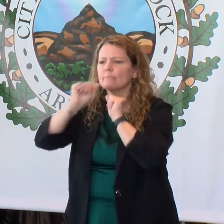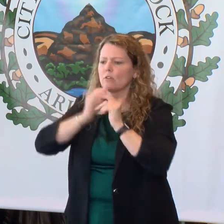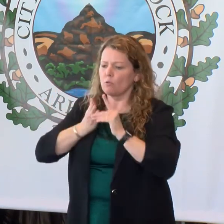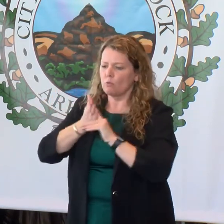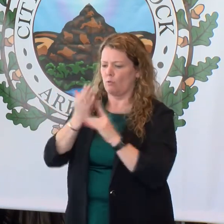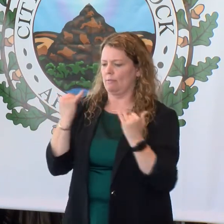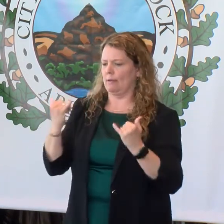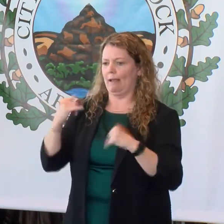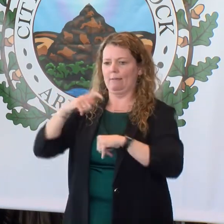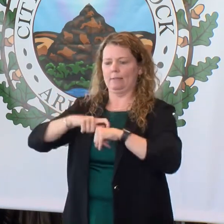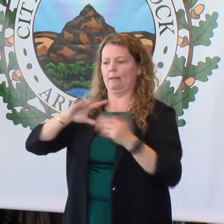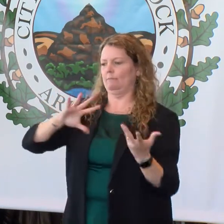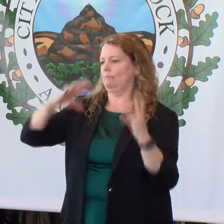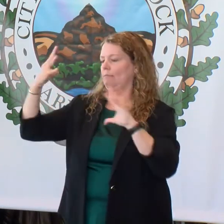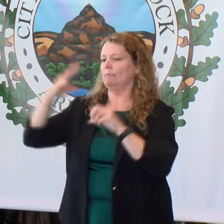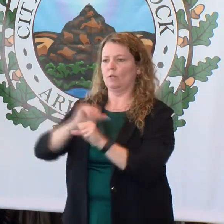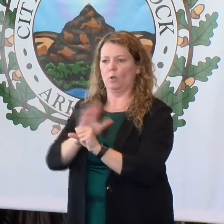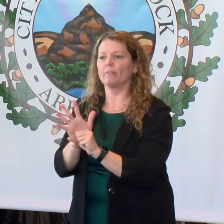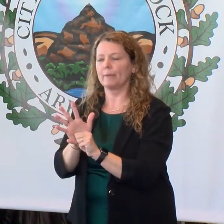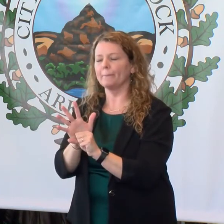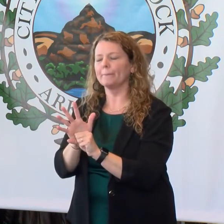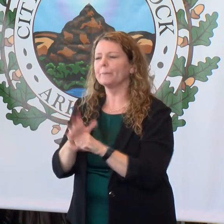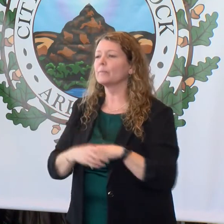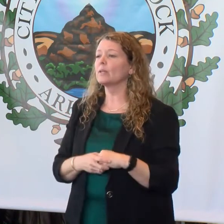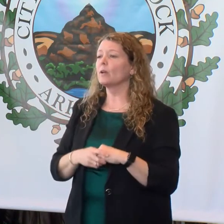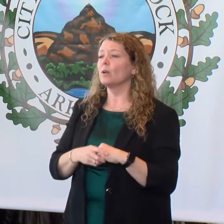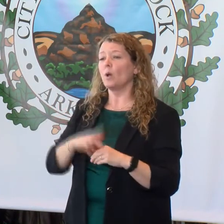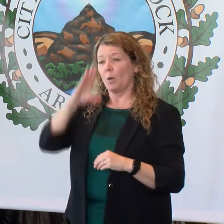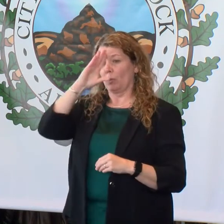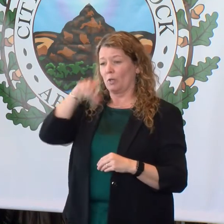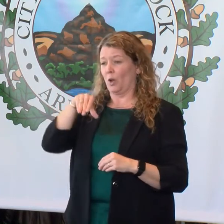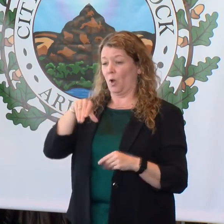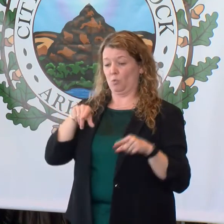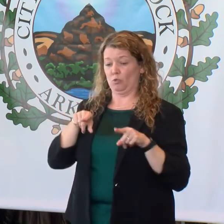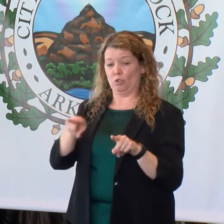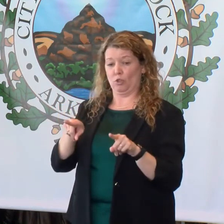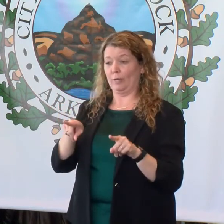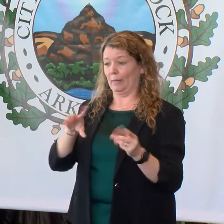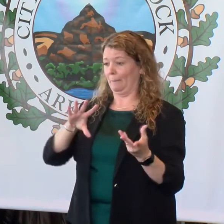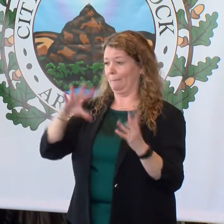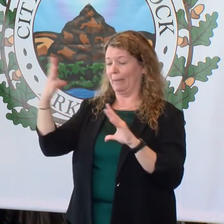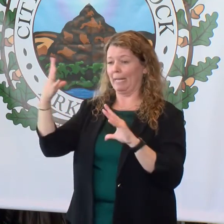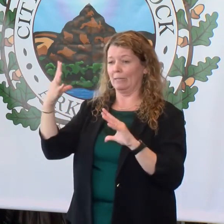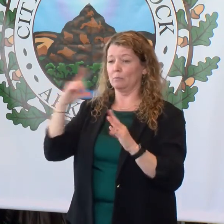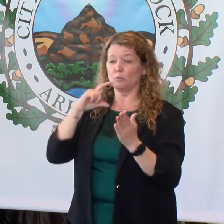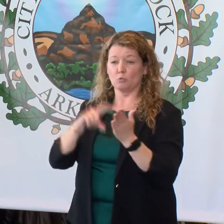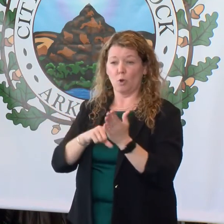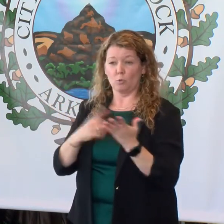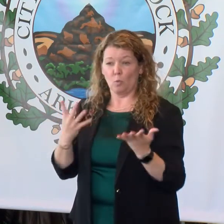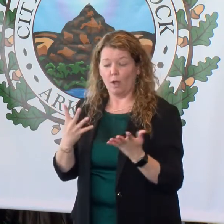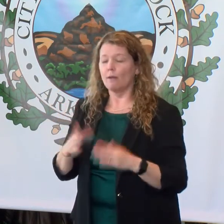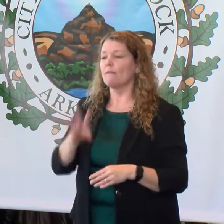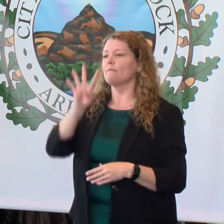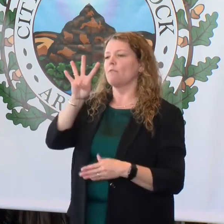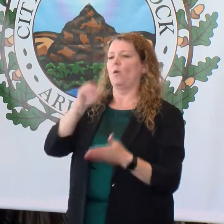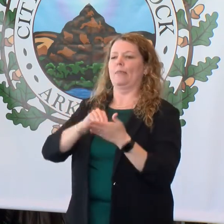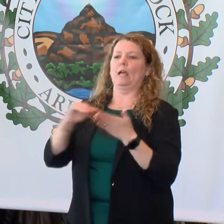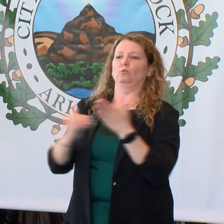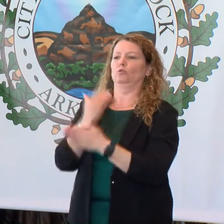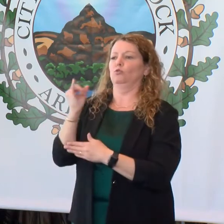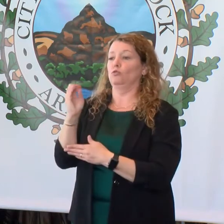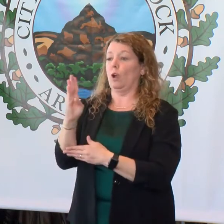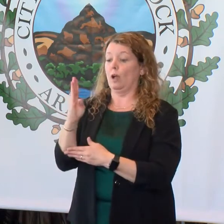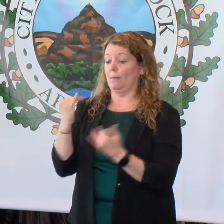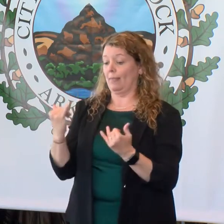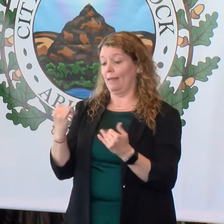pandemic. We know the great things of, in the middle of the pandemic, we've announced close to 4,000 new jobs. We expect to double that